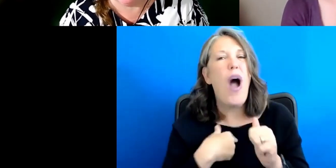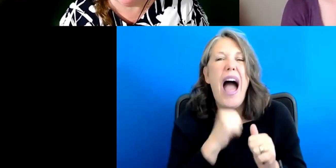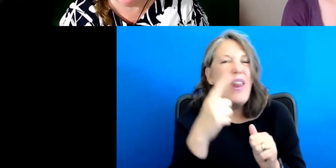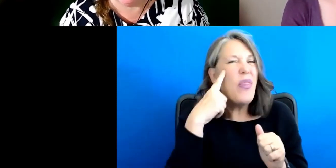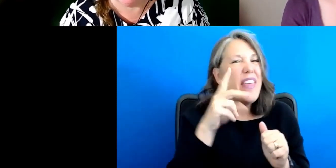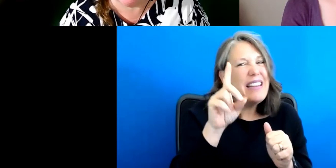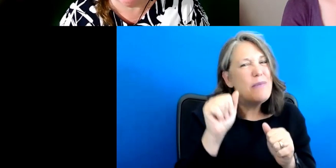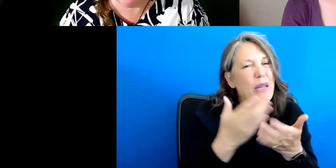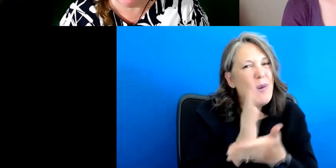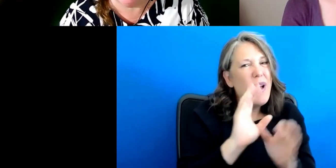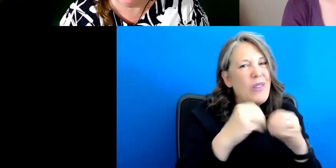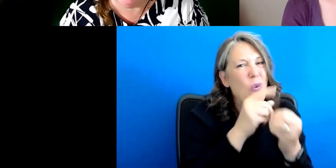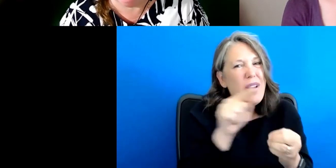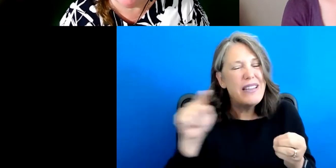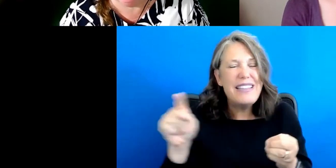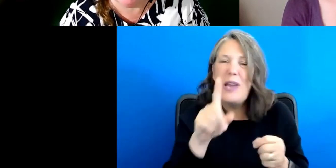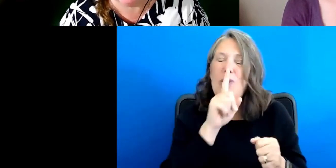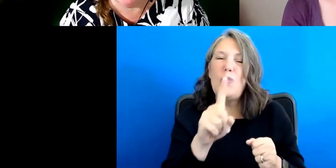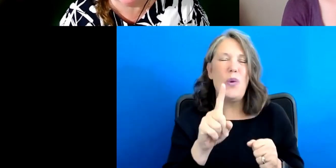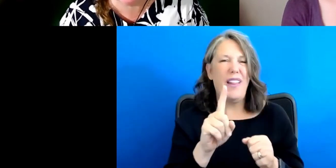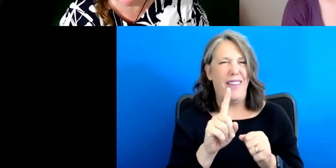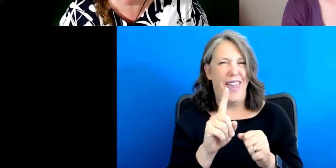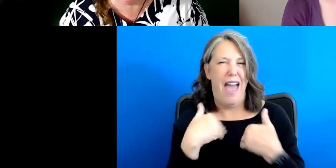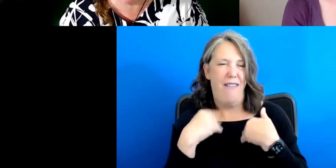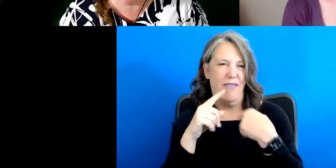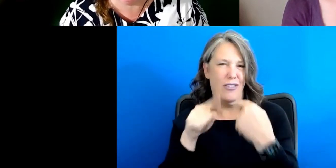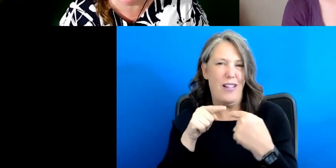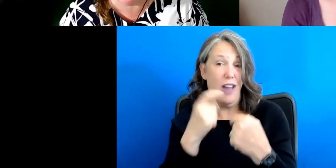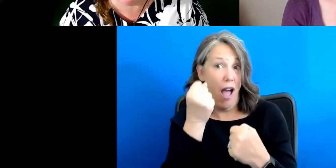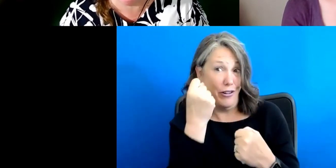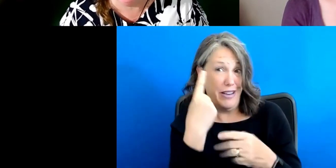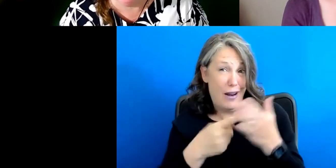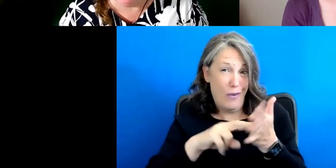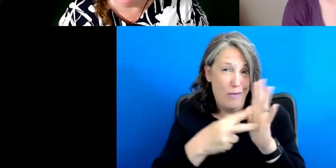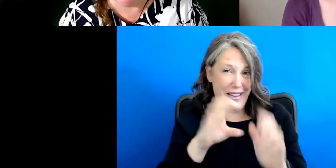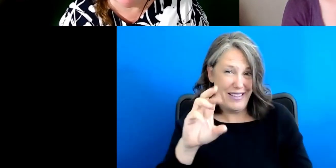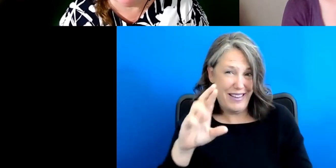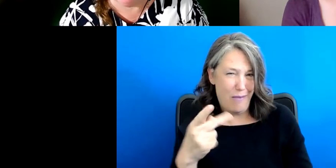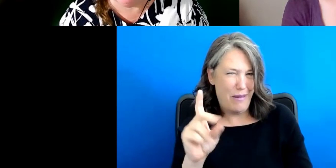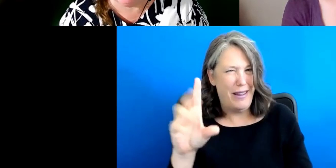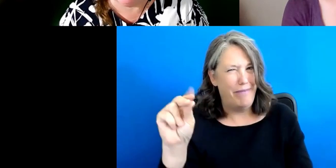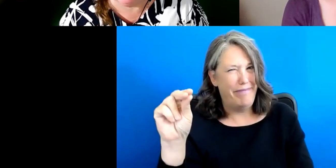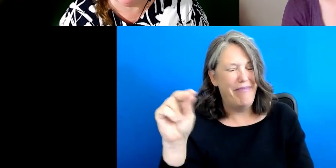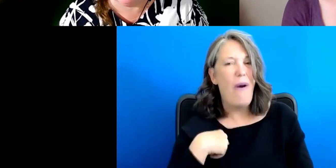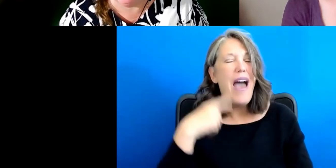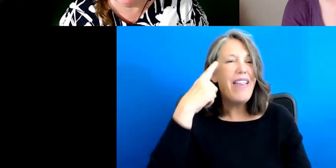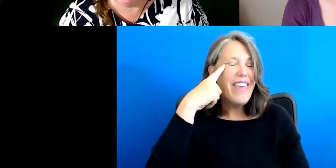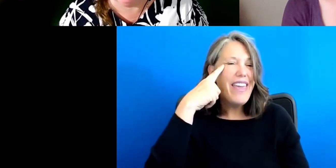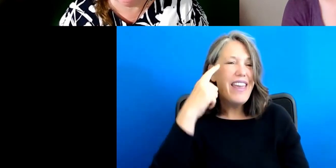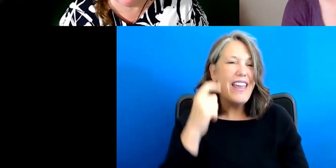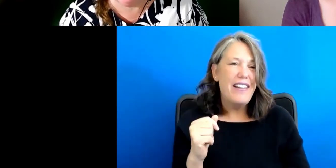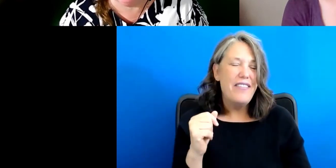organizations really have challenges understanding the CRPD. Um, rather, I think it's,